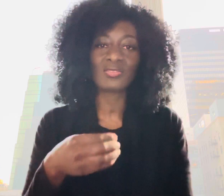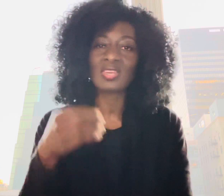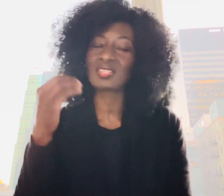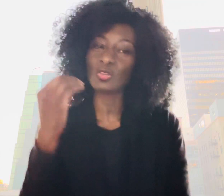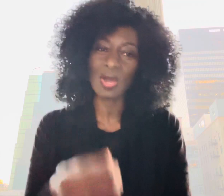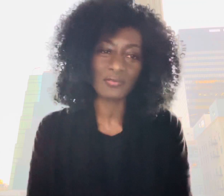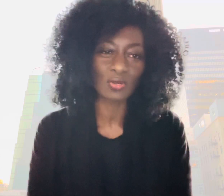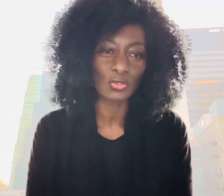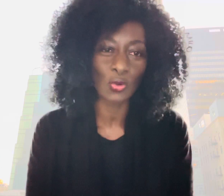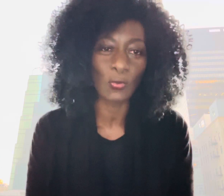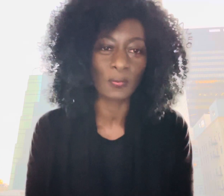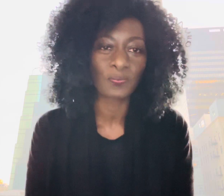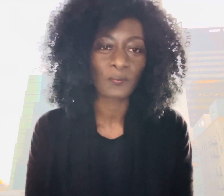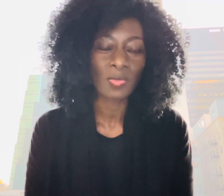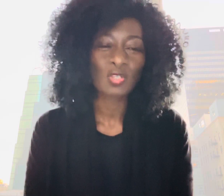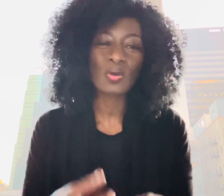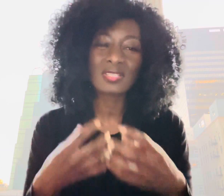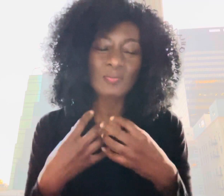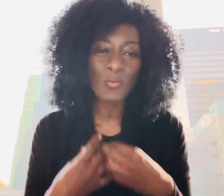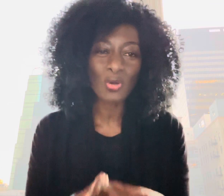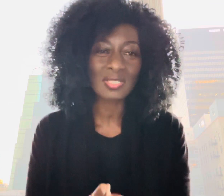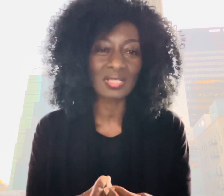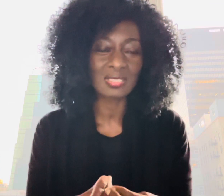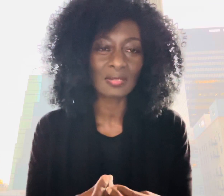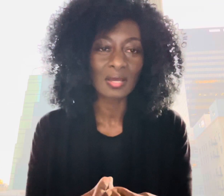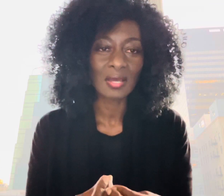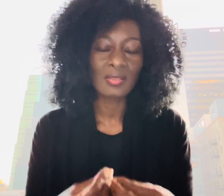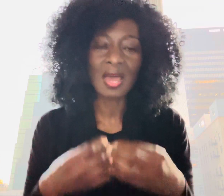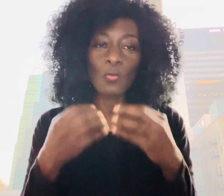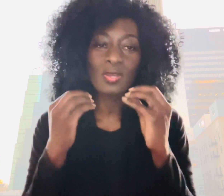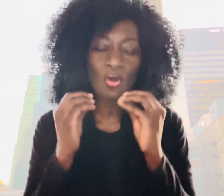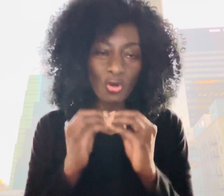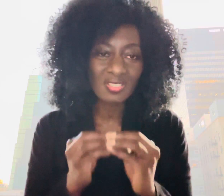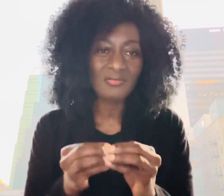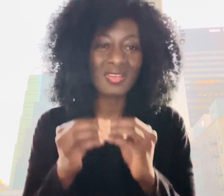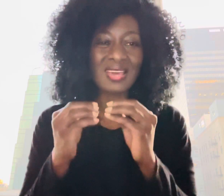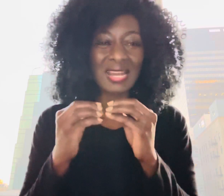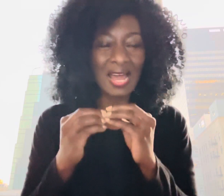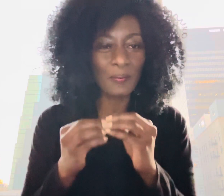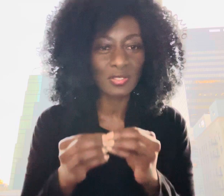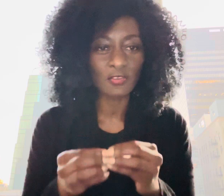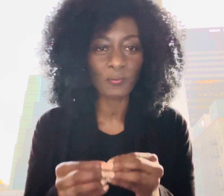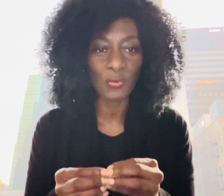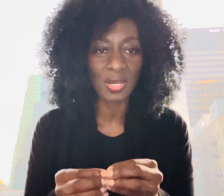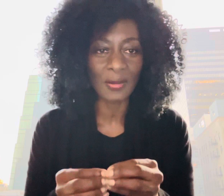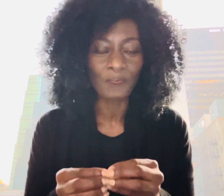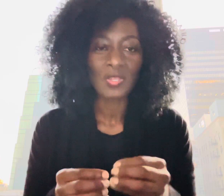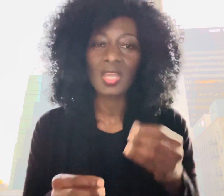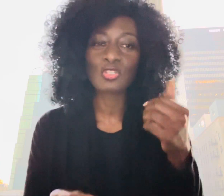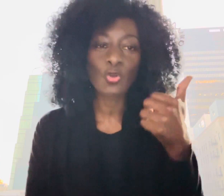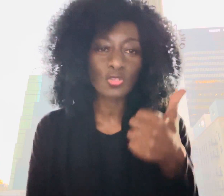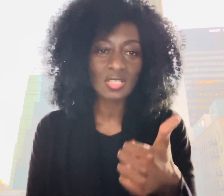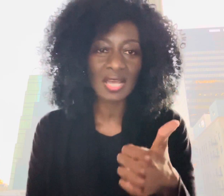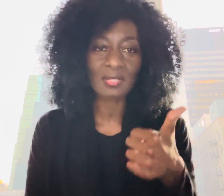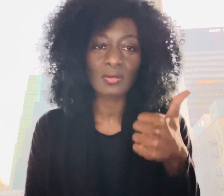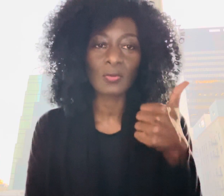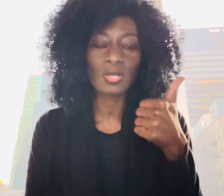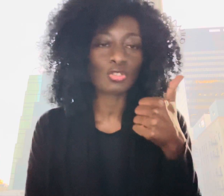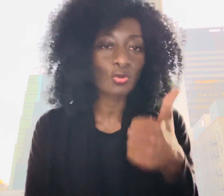things that you have not known so it's important that we cultivate that habit of prayer it shows us that it shows